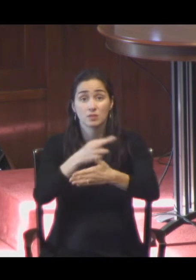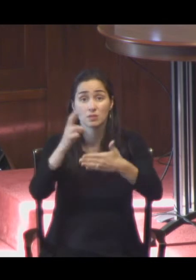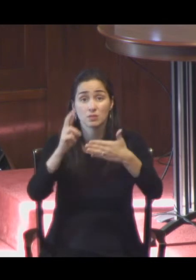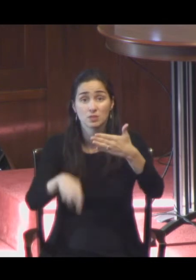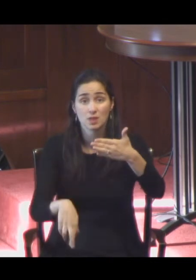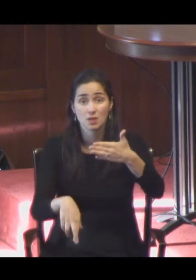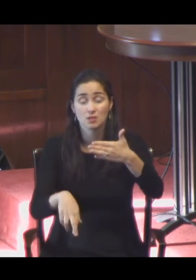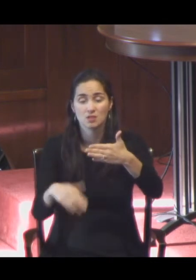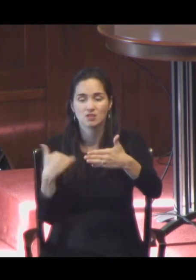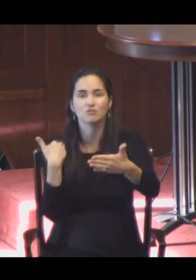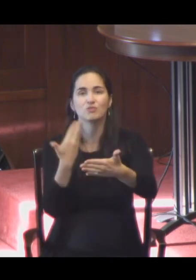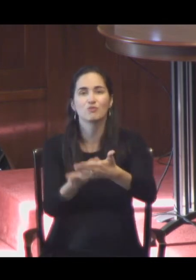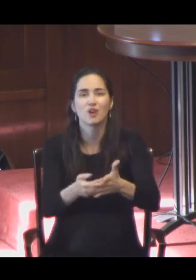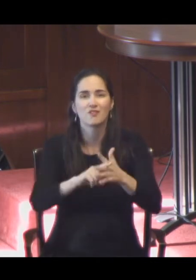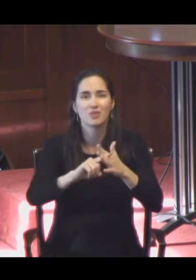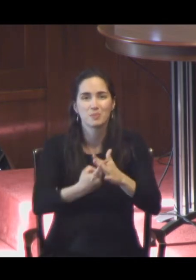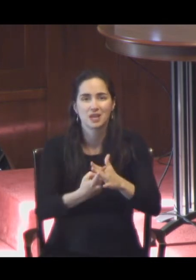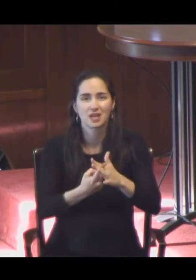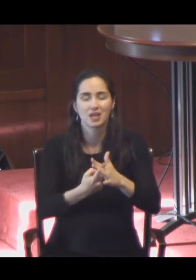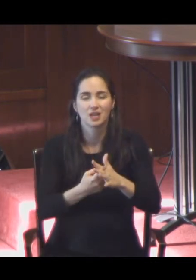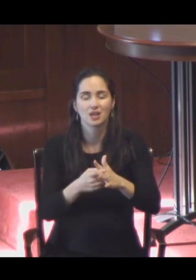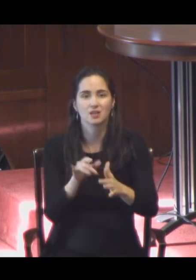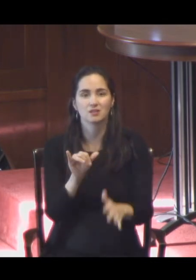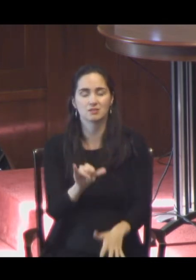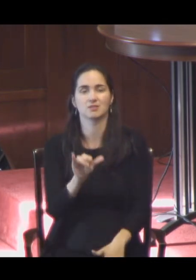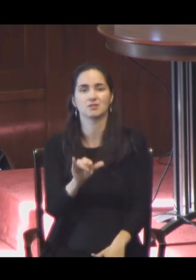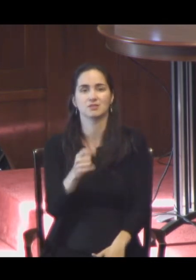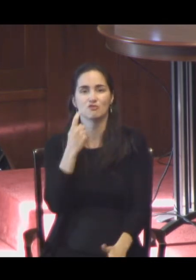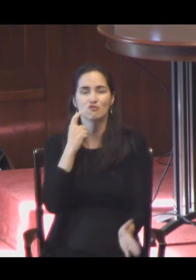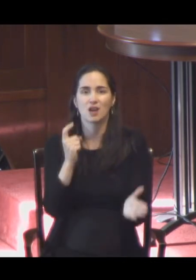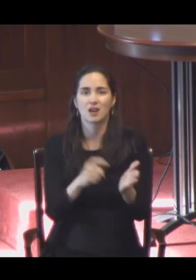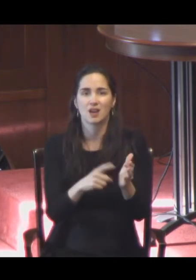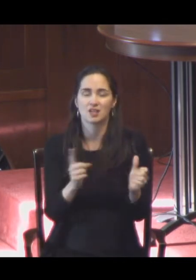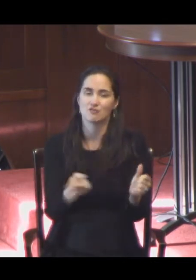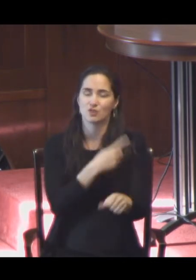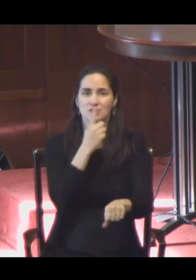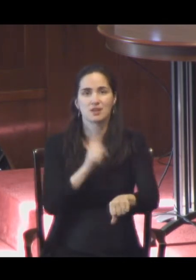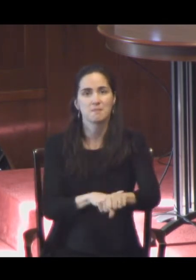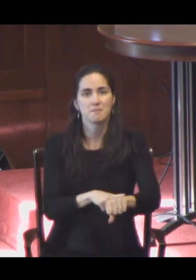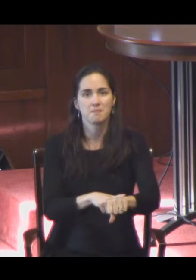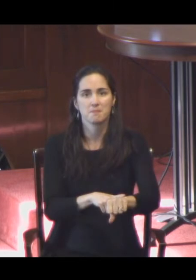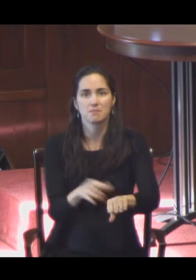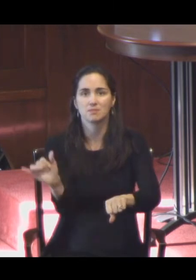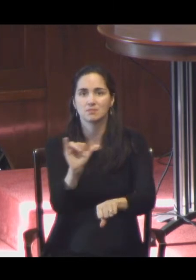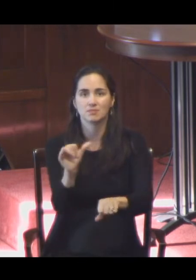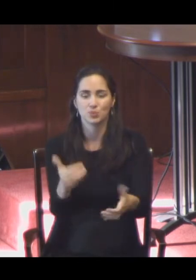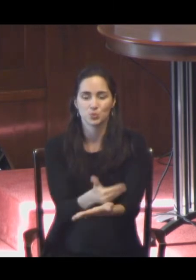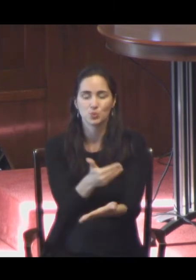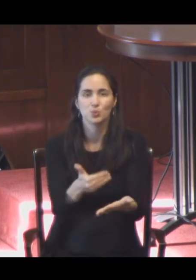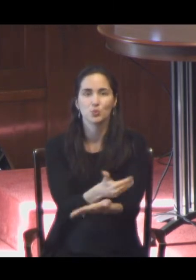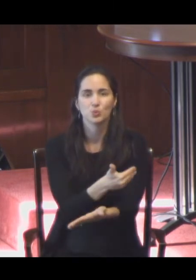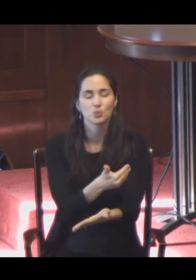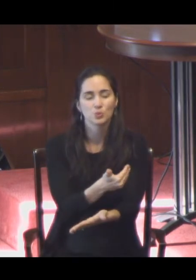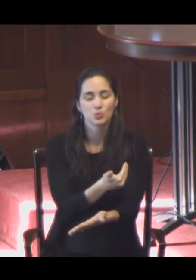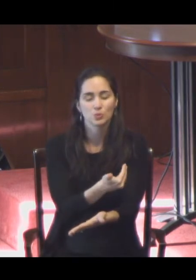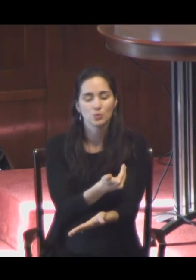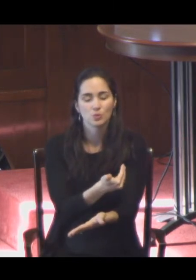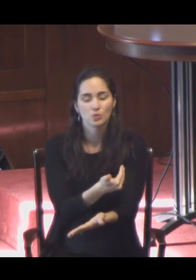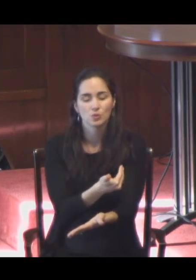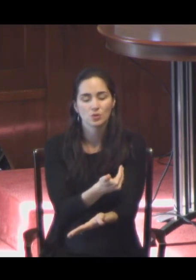and know the place for the first time. Through the unknown, remembered gate, when the last of earth left to